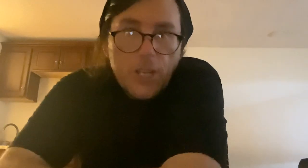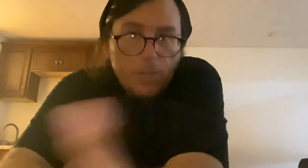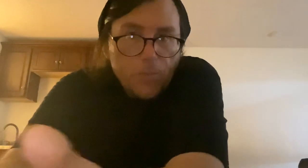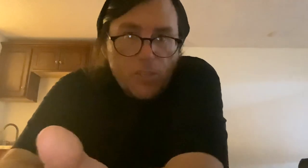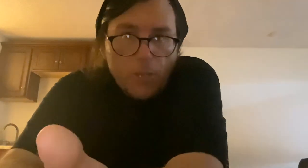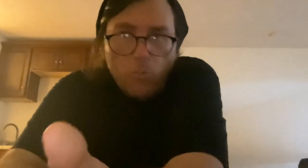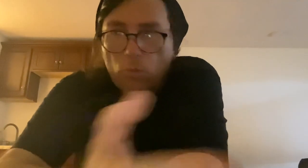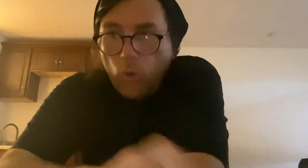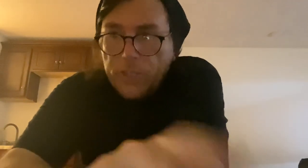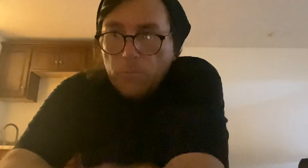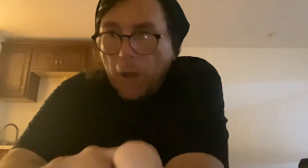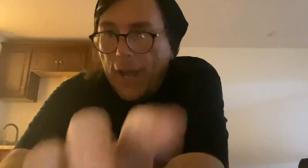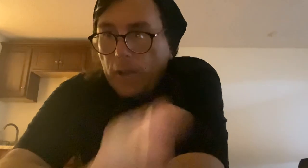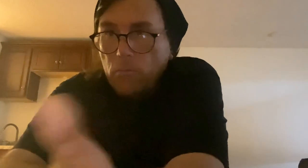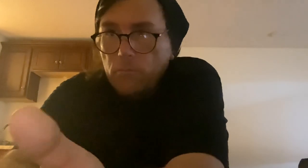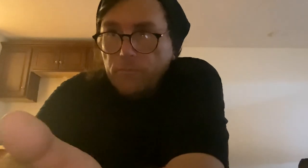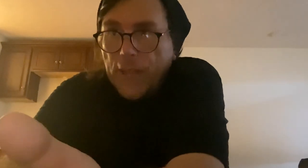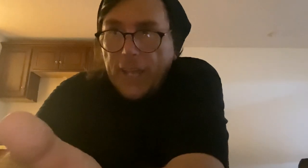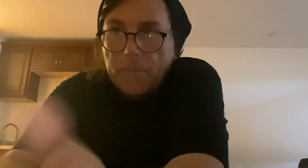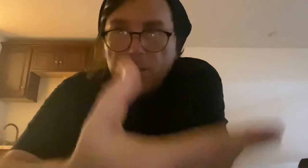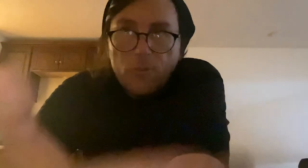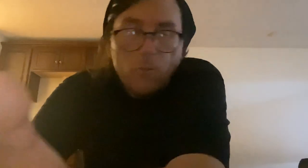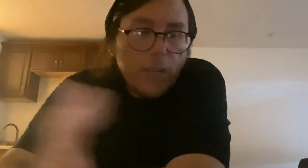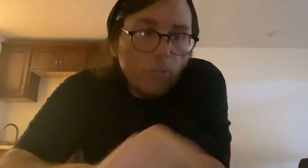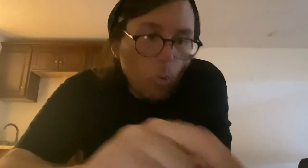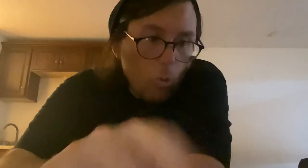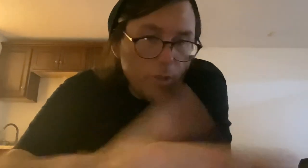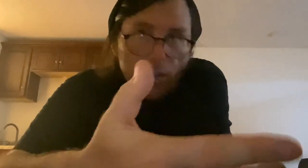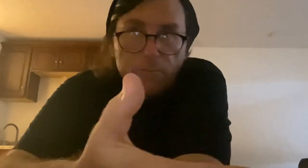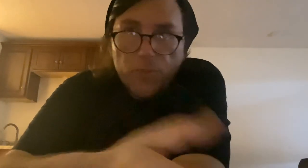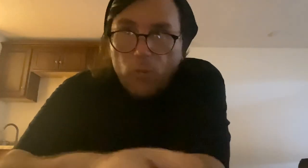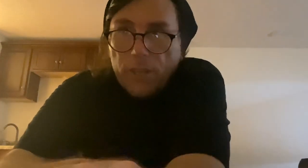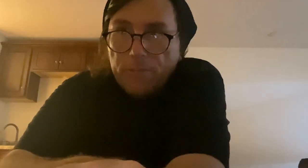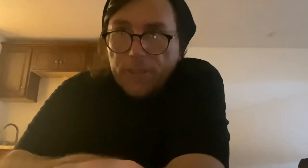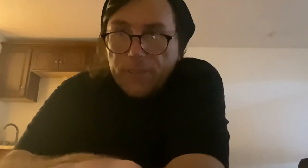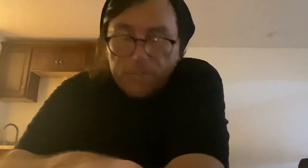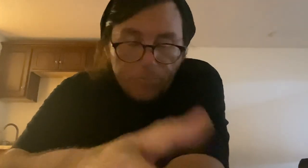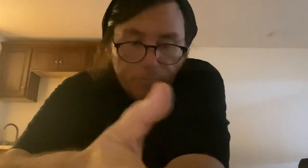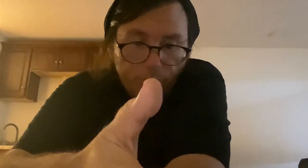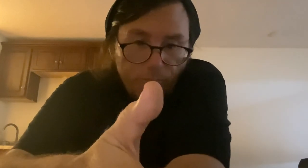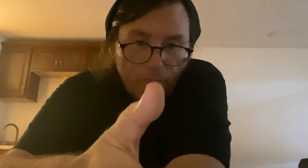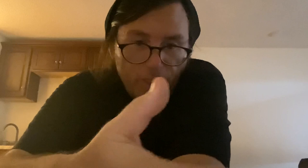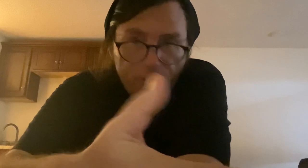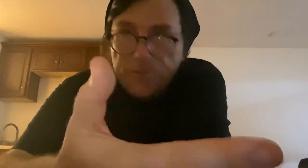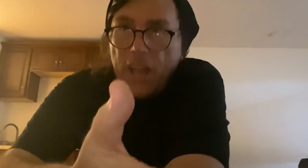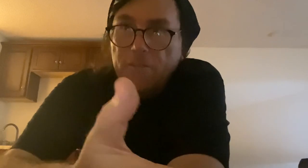somebody will want to buy that image or whatever, or, you know, or even to have you